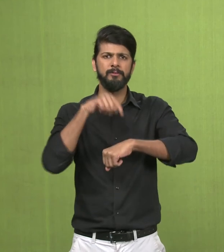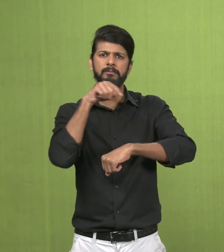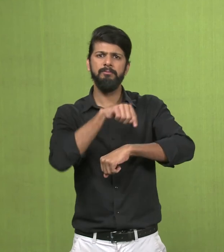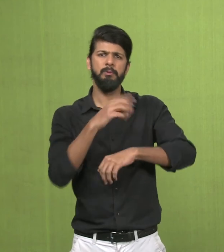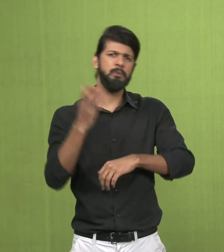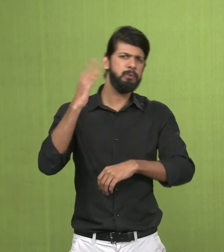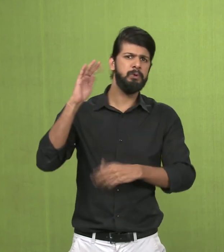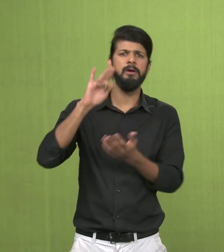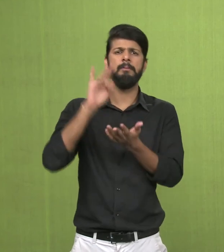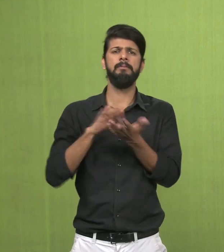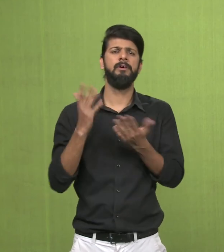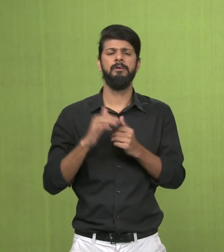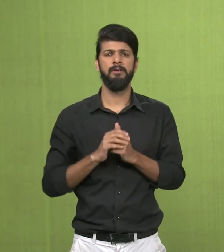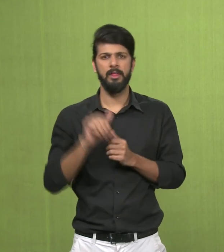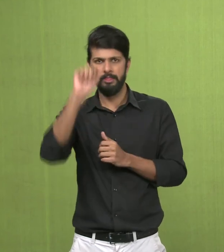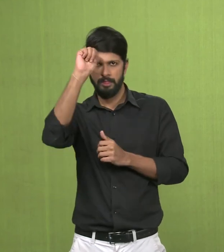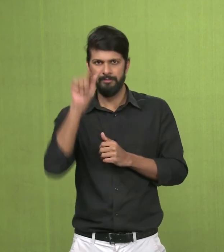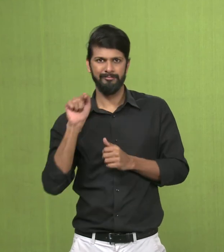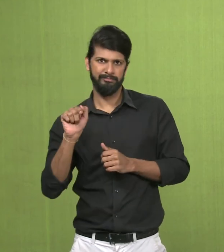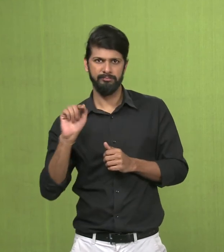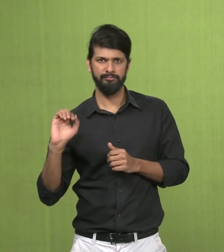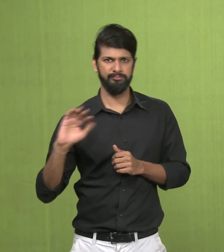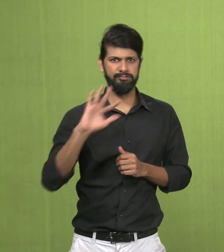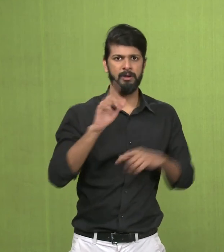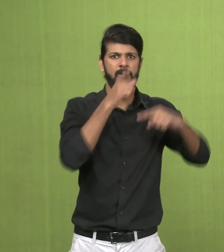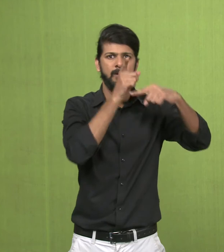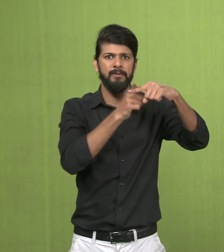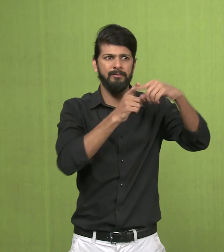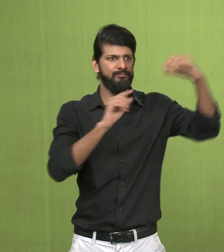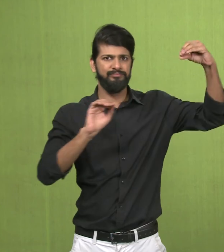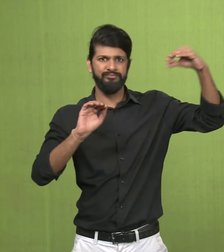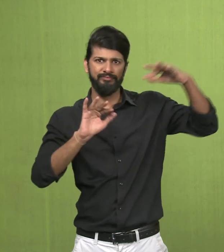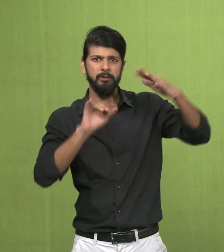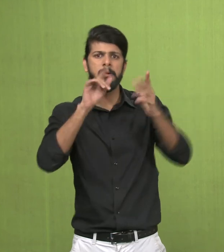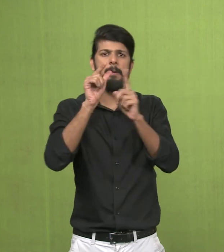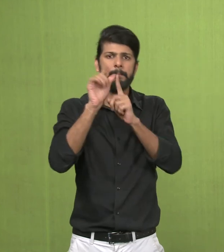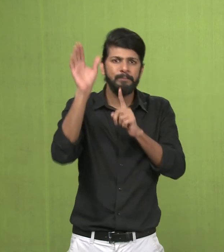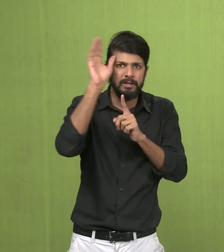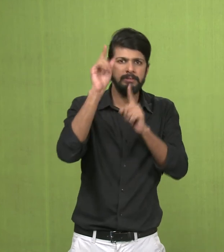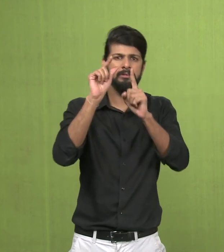The period of this sculpture is the Gandhar period. Gandhar and the Kushan dynasty